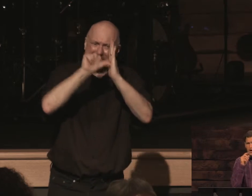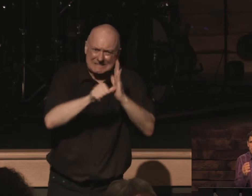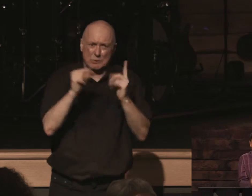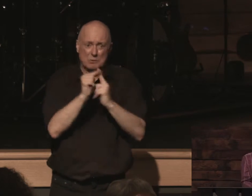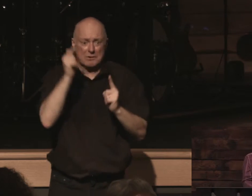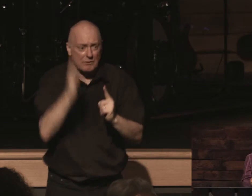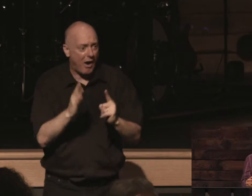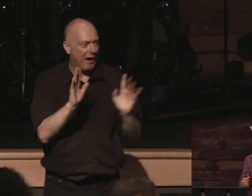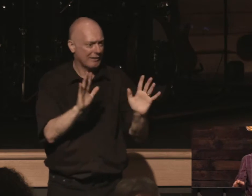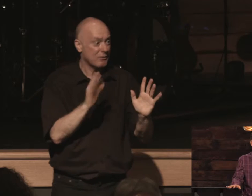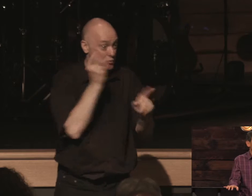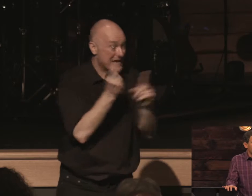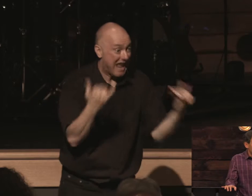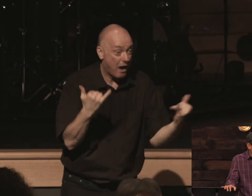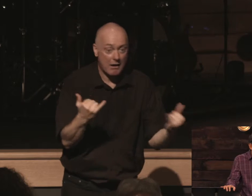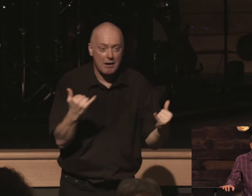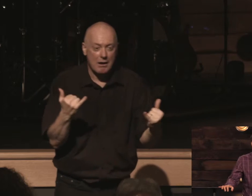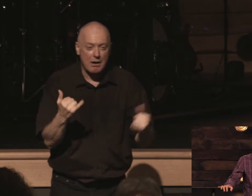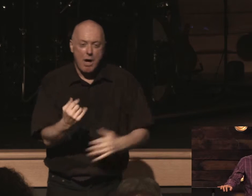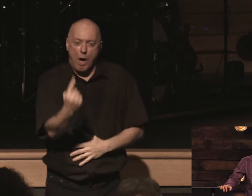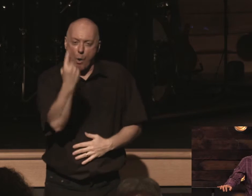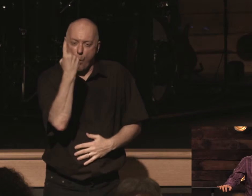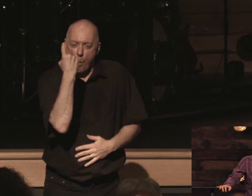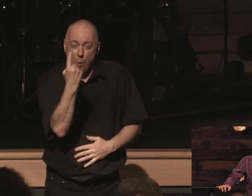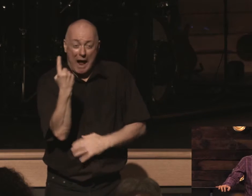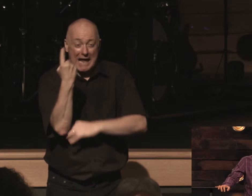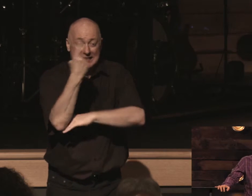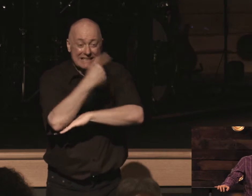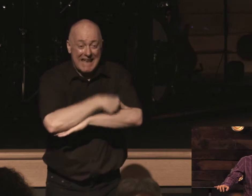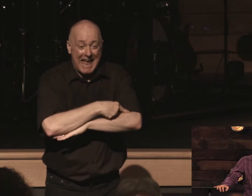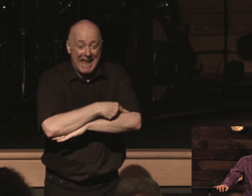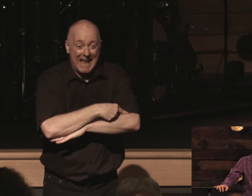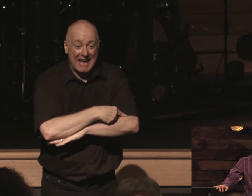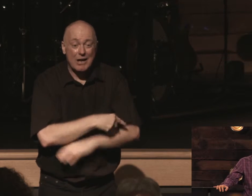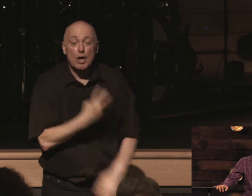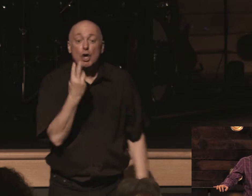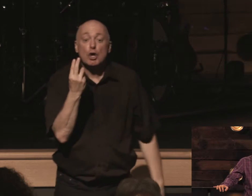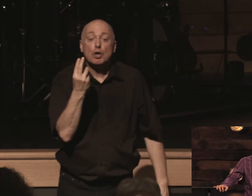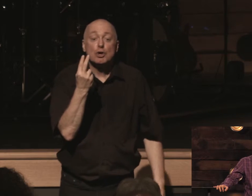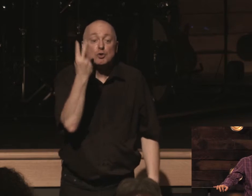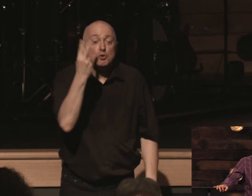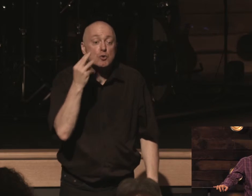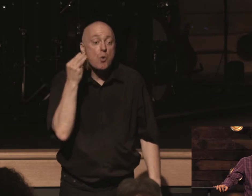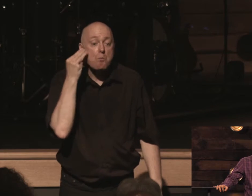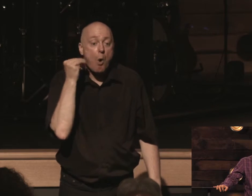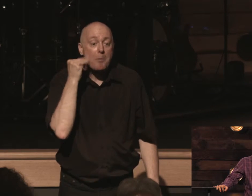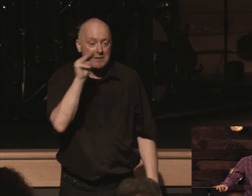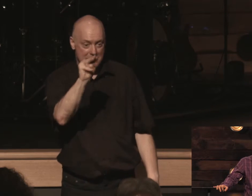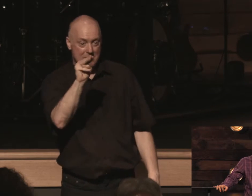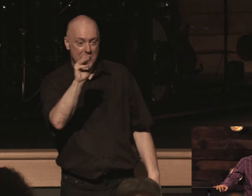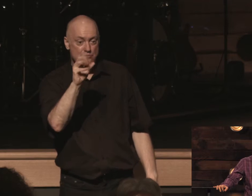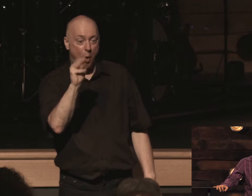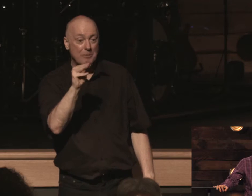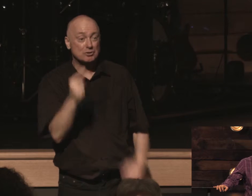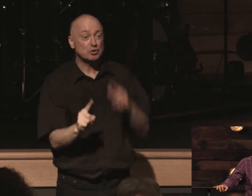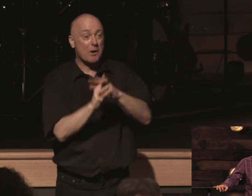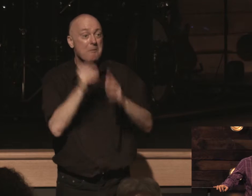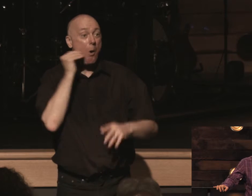of god particularly right now the one day that two young mormon boys decided to show up to my to my door is yesterday all right